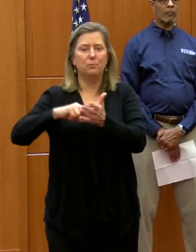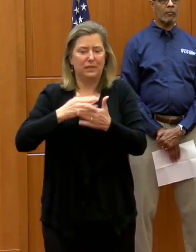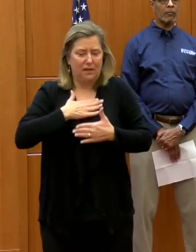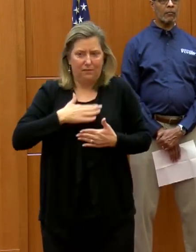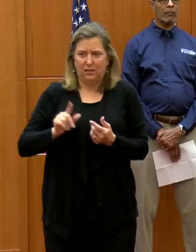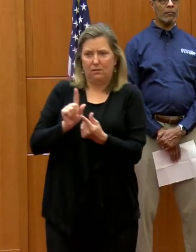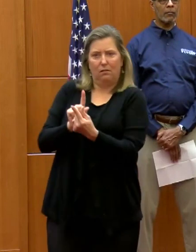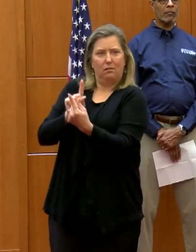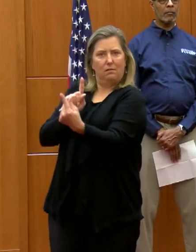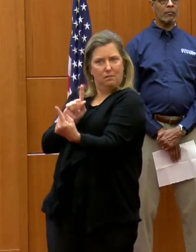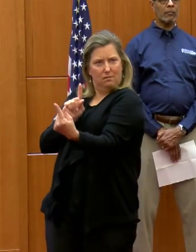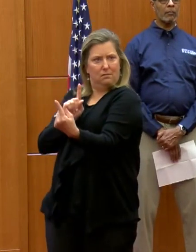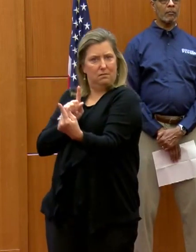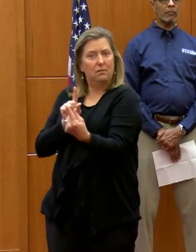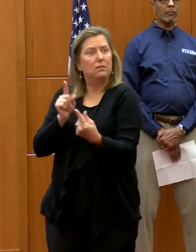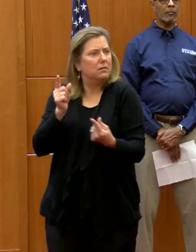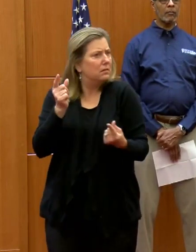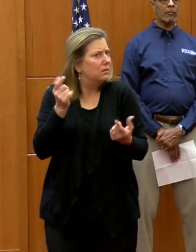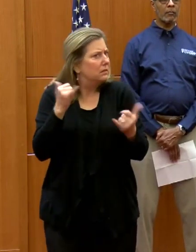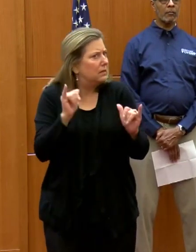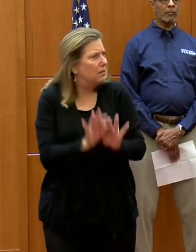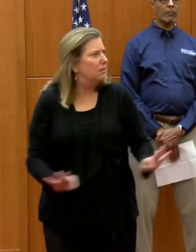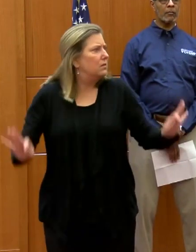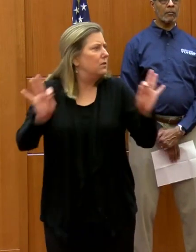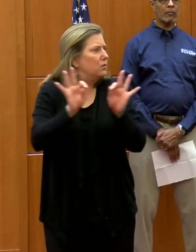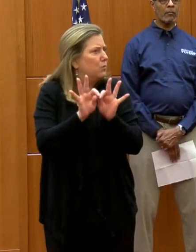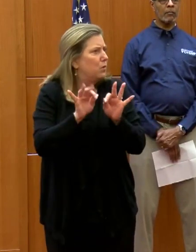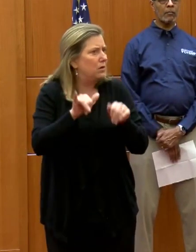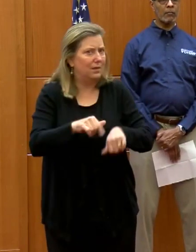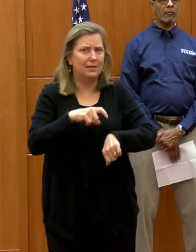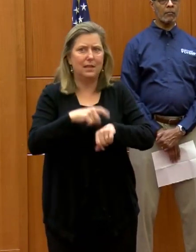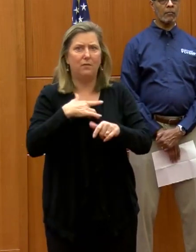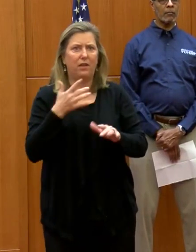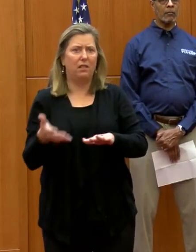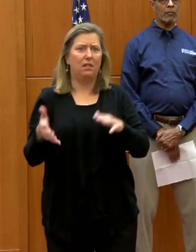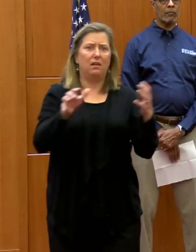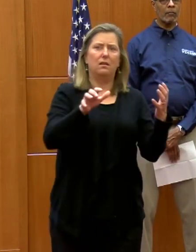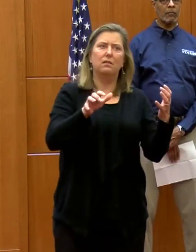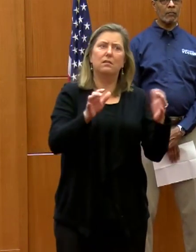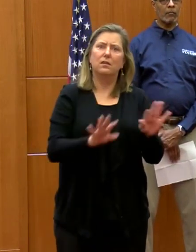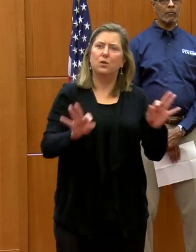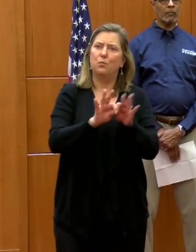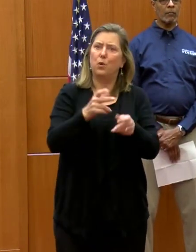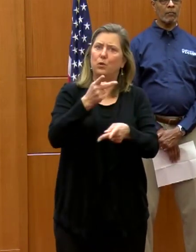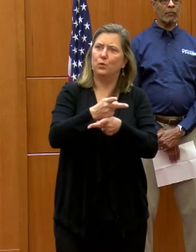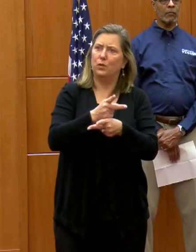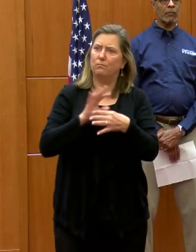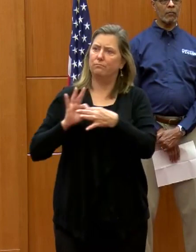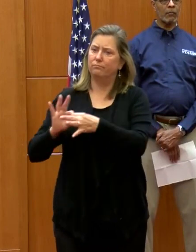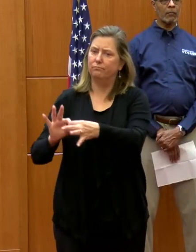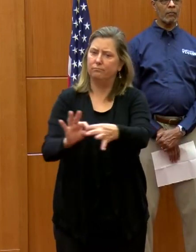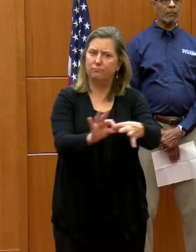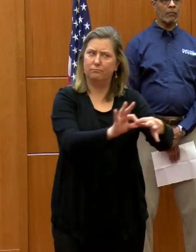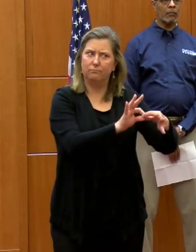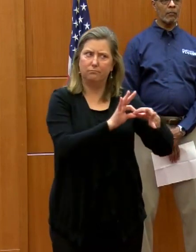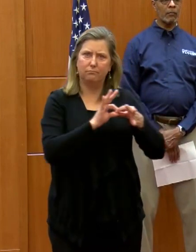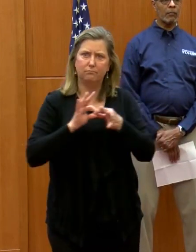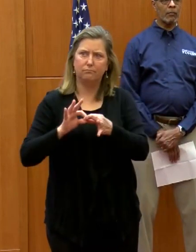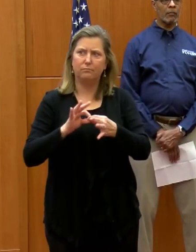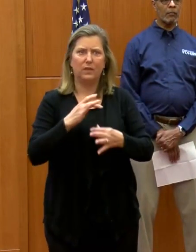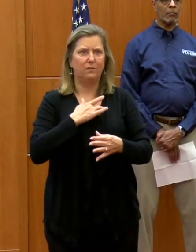distancing, but it is critical in a time of such upheaval that we maintain our social ties and our social